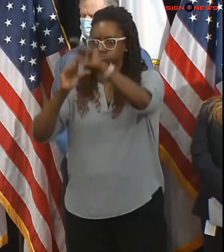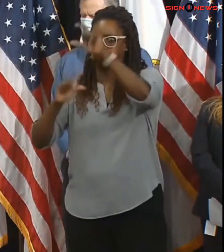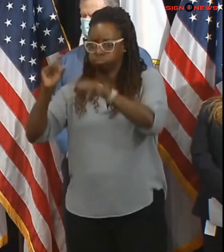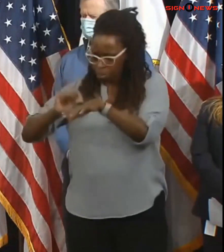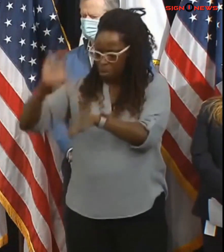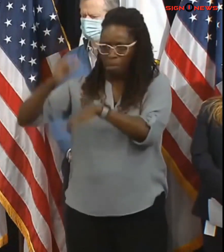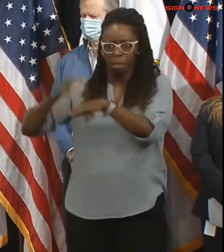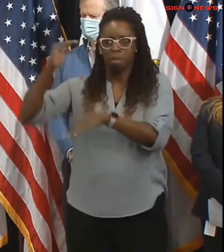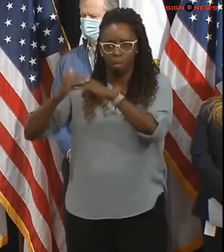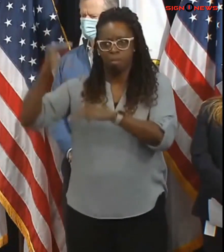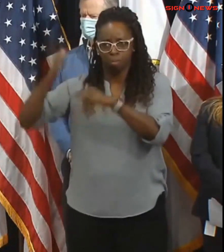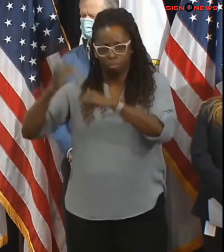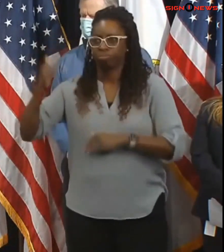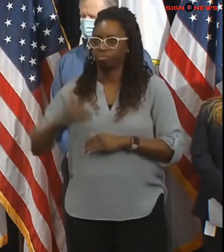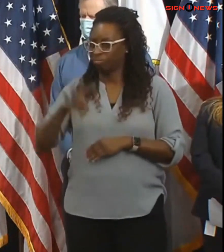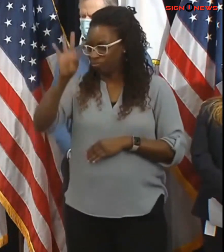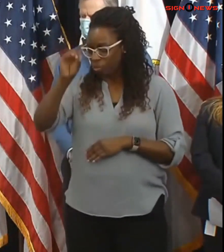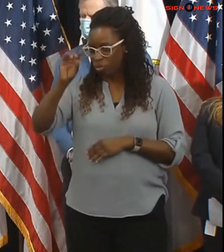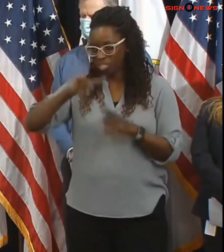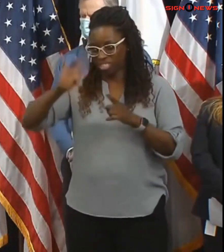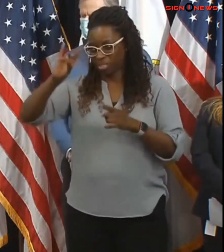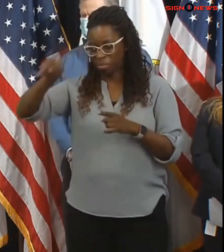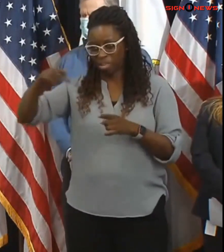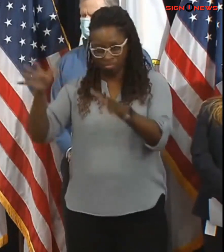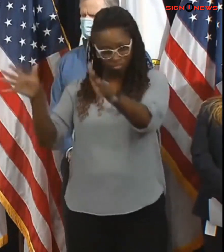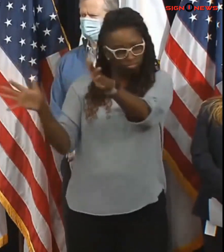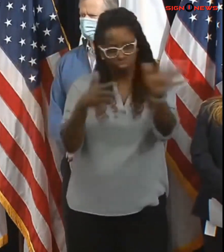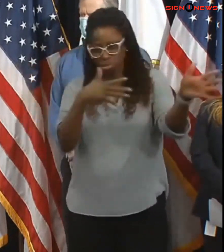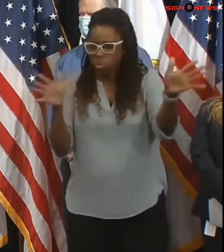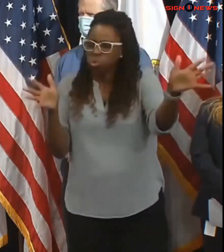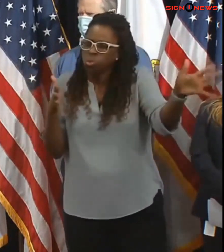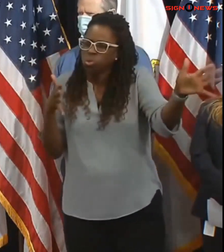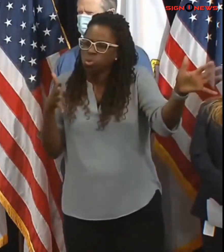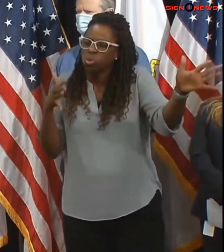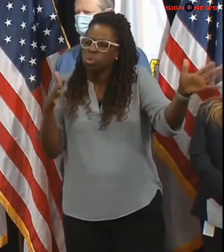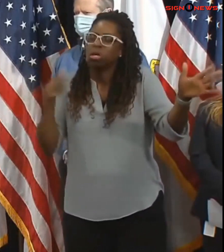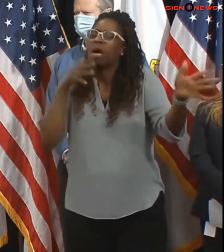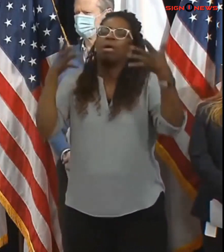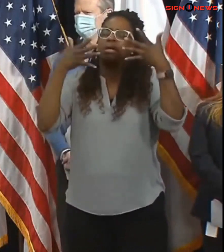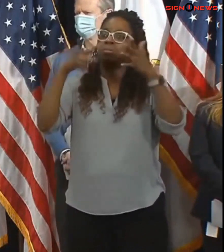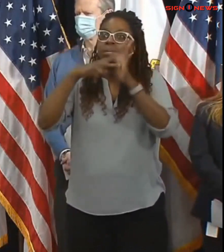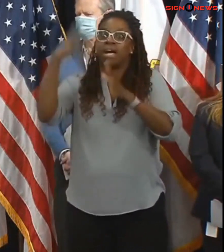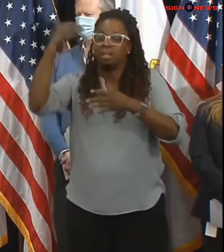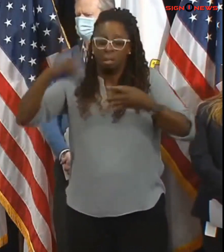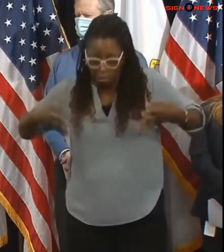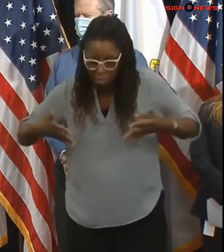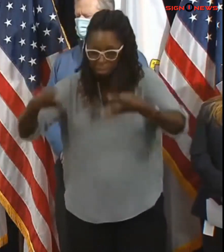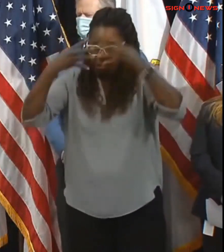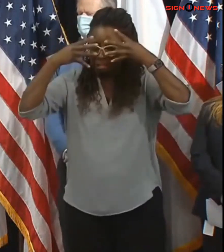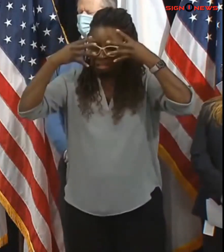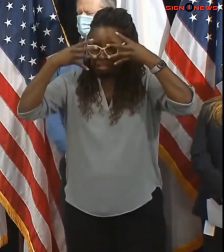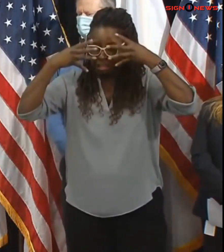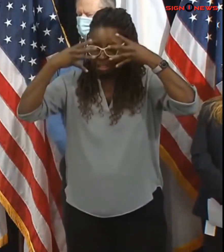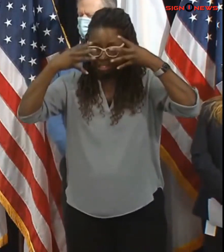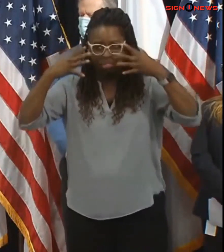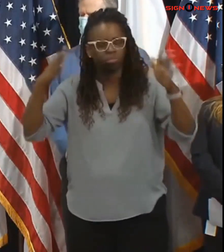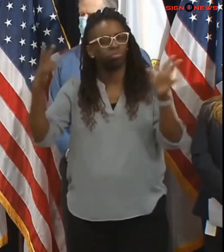will not be possible to see the road ahead starting late tonight and tomorrow massachusetts will be will experience